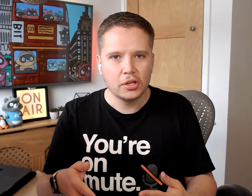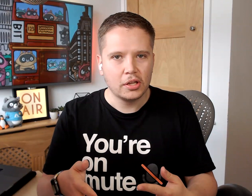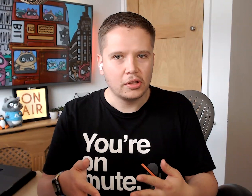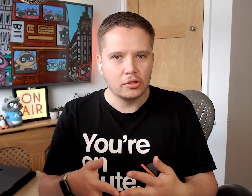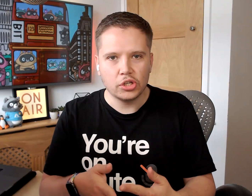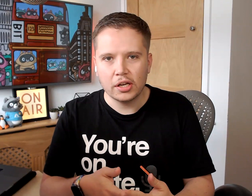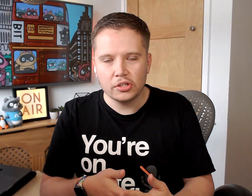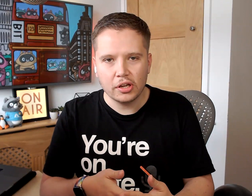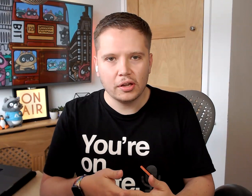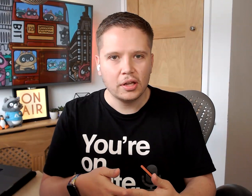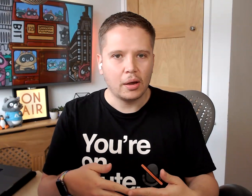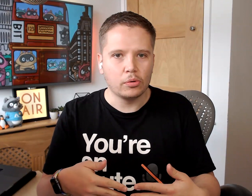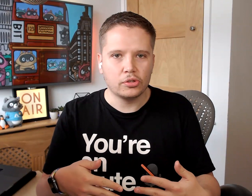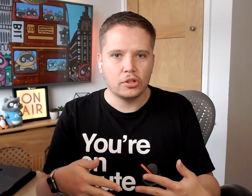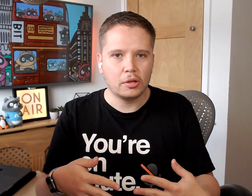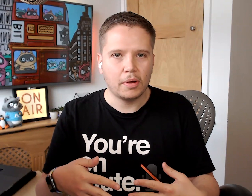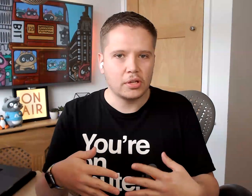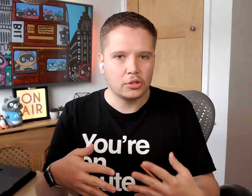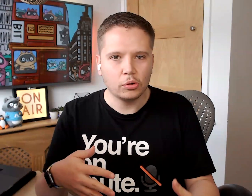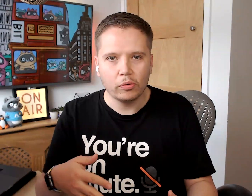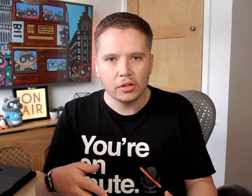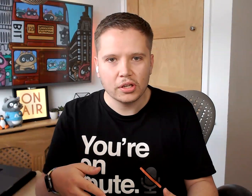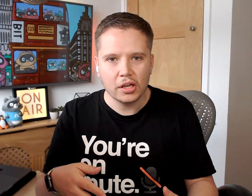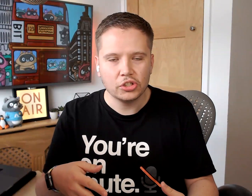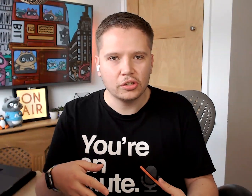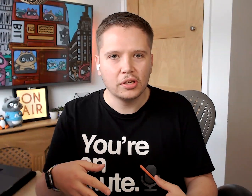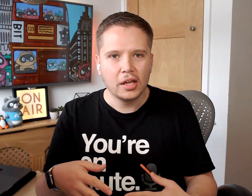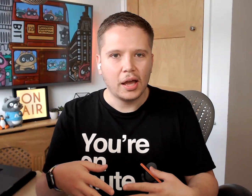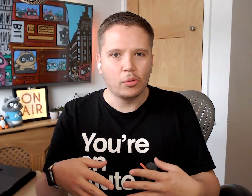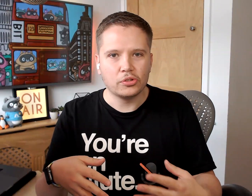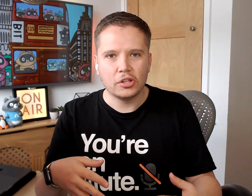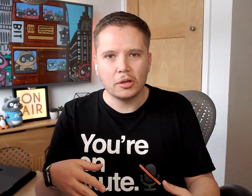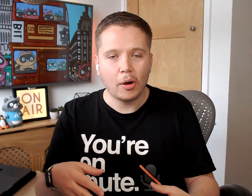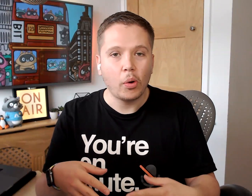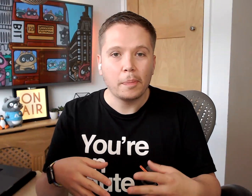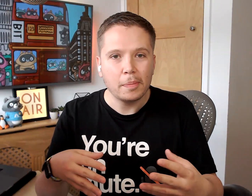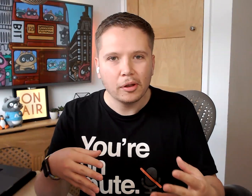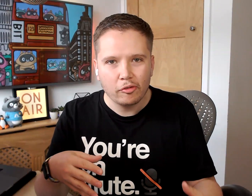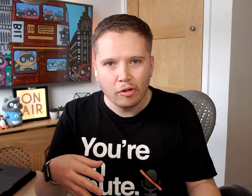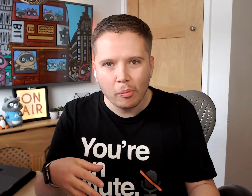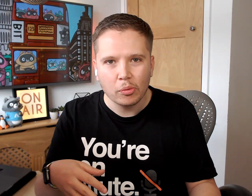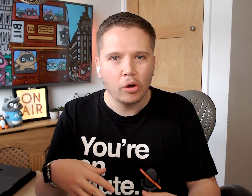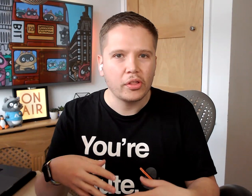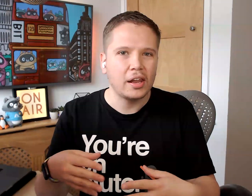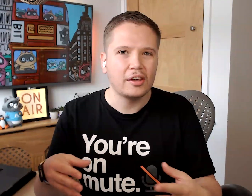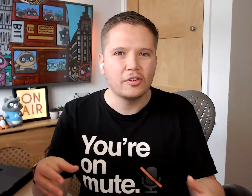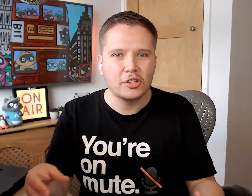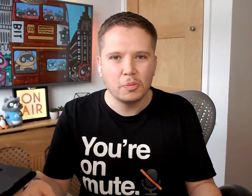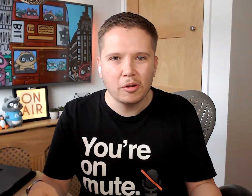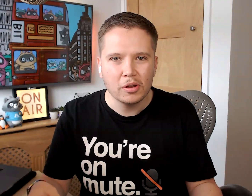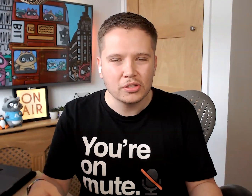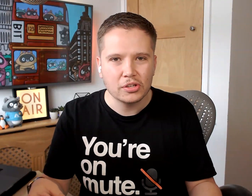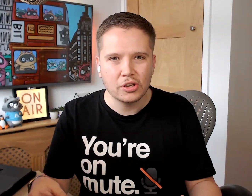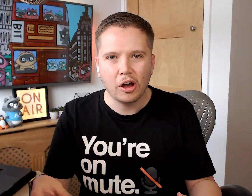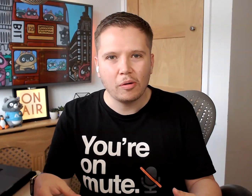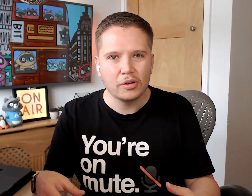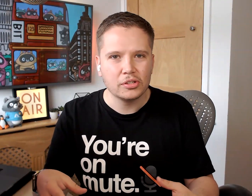the gender. I want to think about sexual orientation. I want to think about where people are from and what their life experiences are. And,